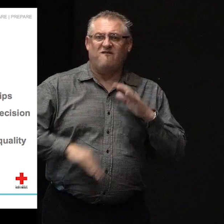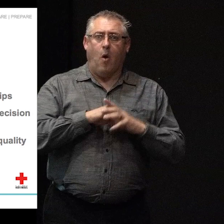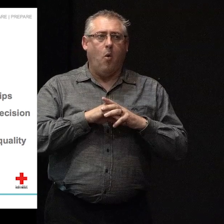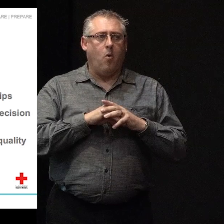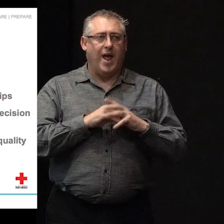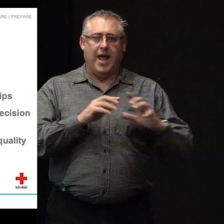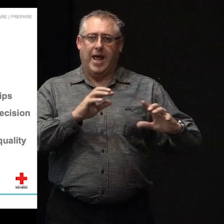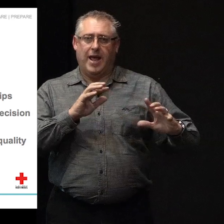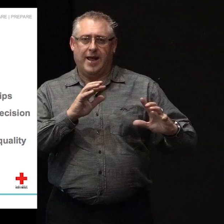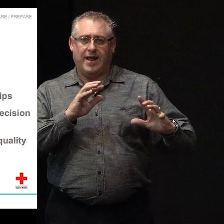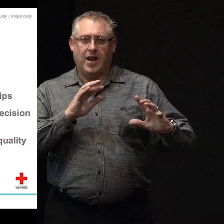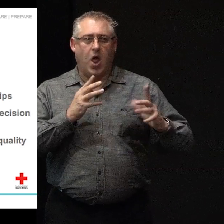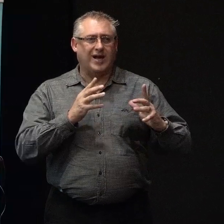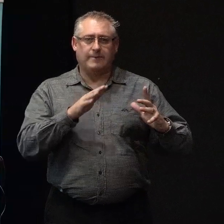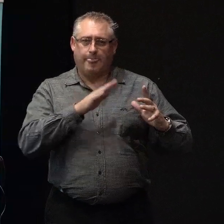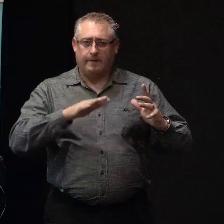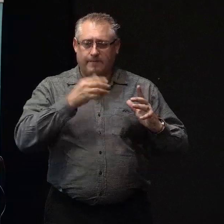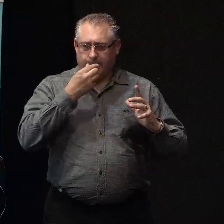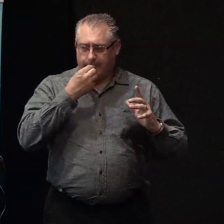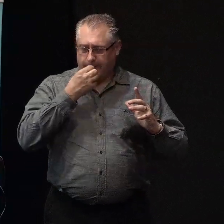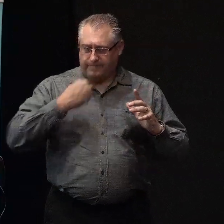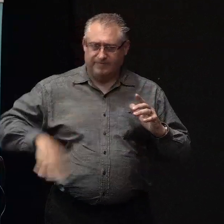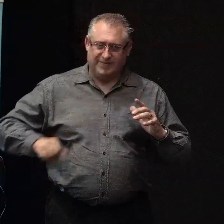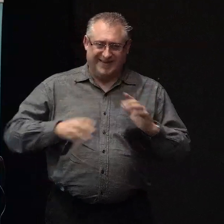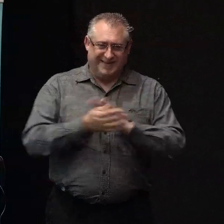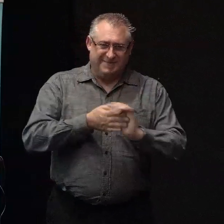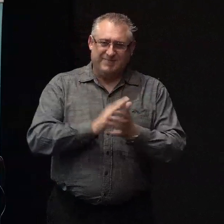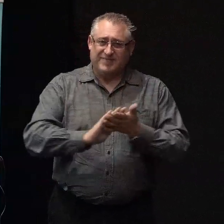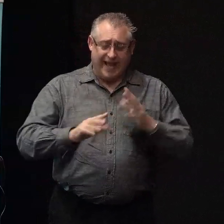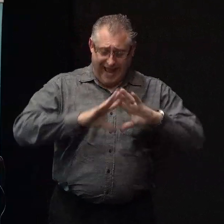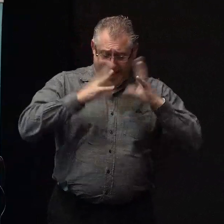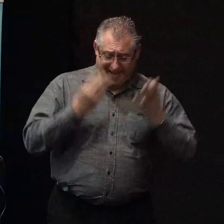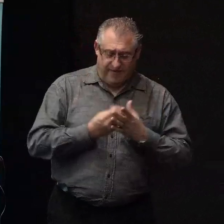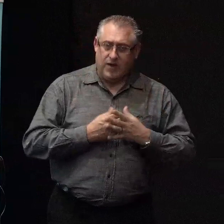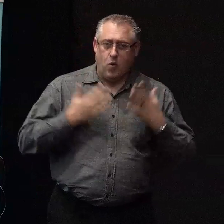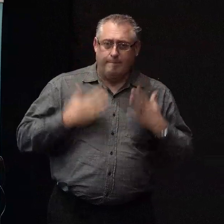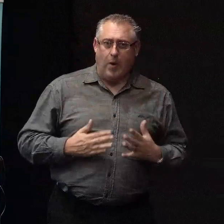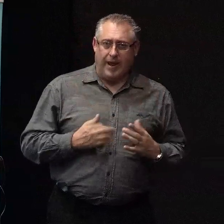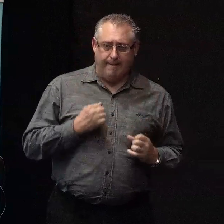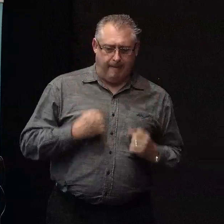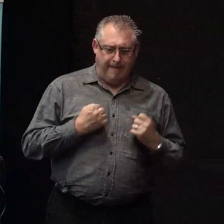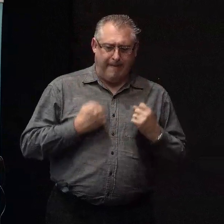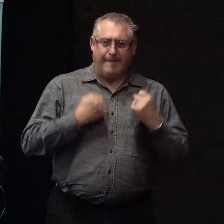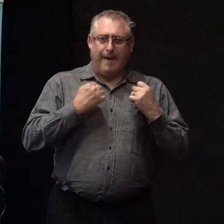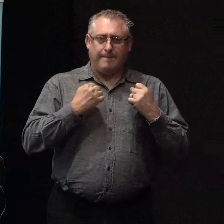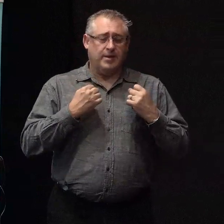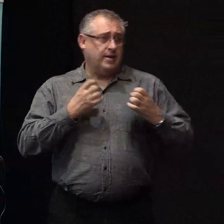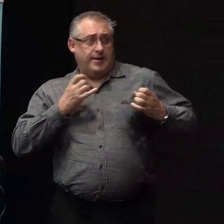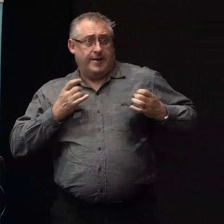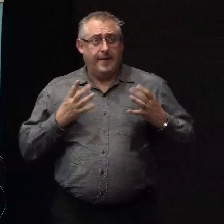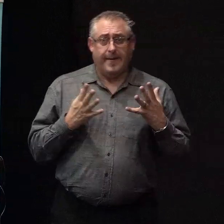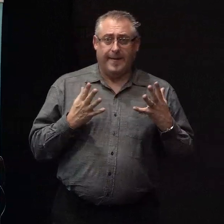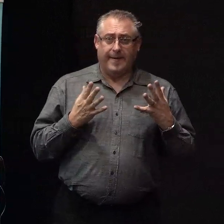scenario where you have to mobilize absolutely everything in your body. get it all pumping in the hope if you put it all out there,